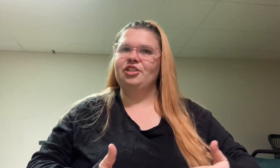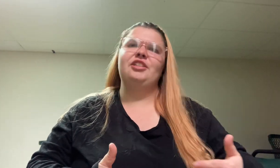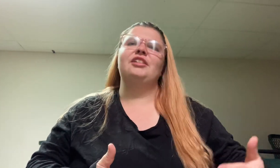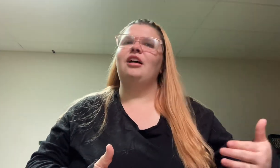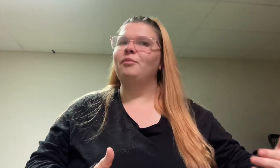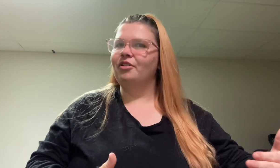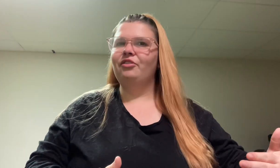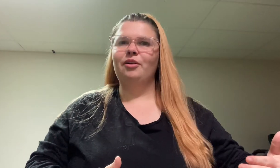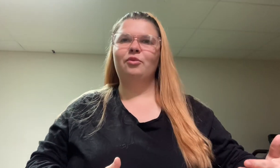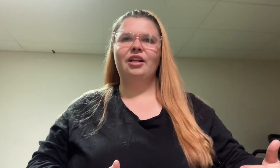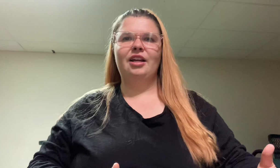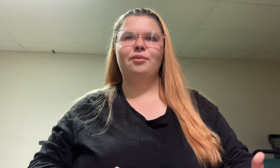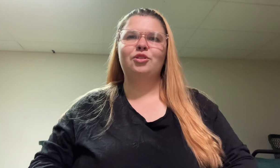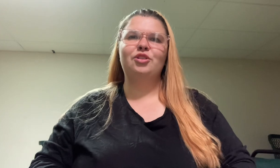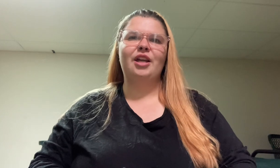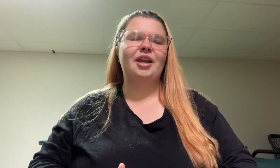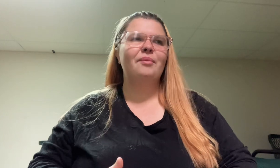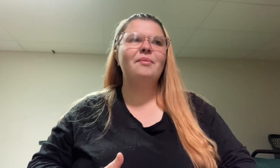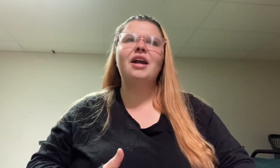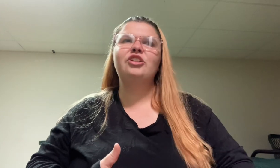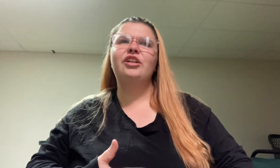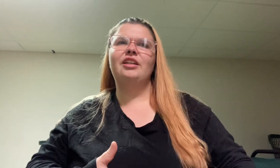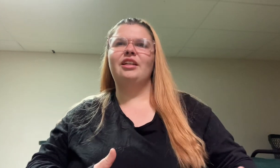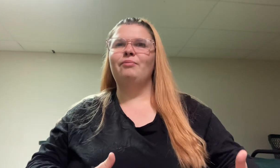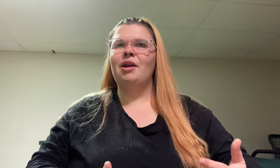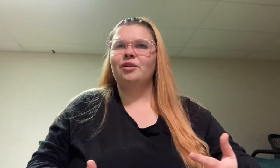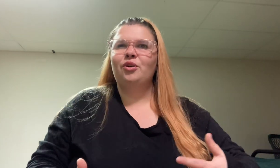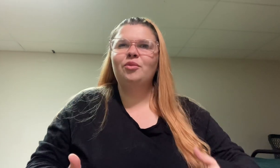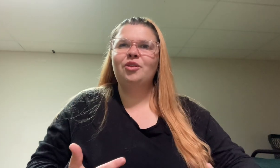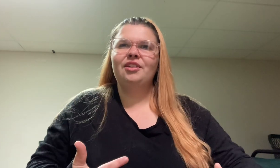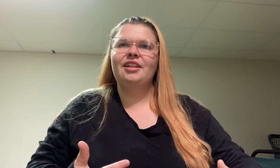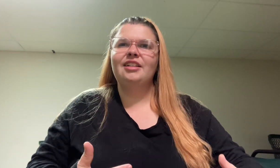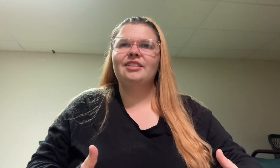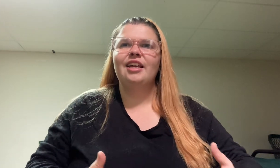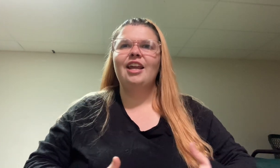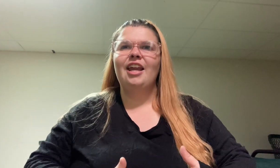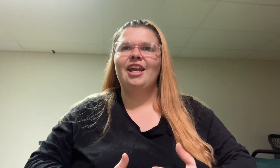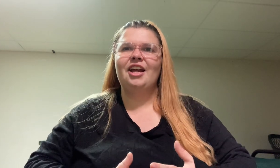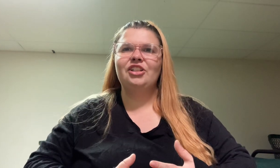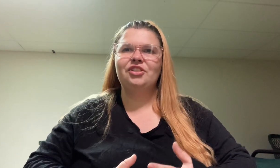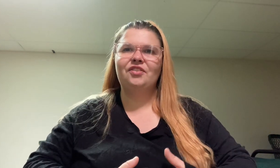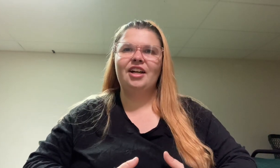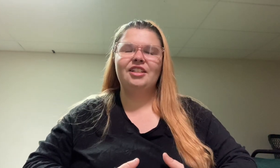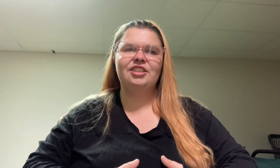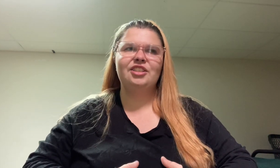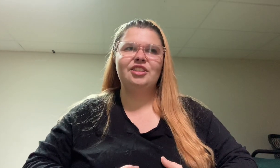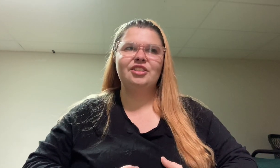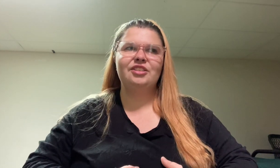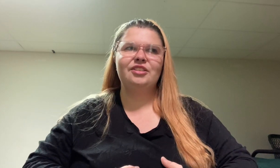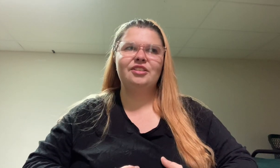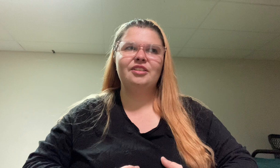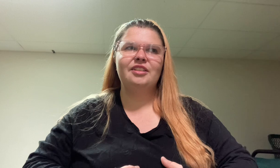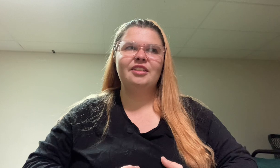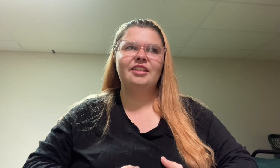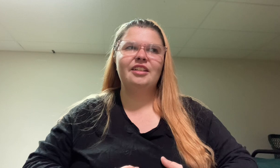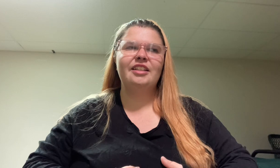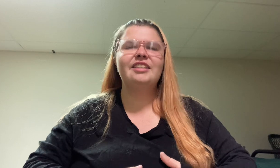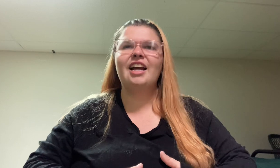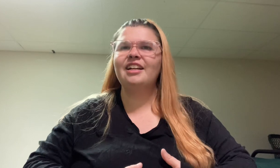she's coming from when it comes to like magic and paranormal things and I just find it, it's kind of